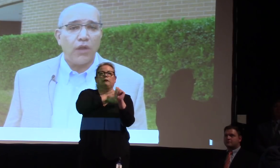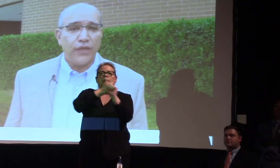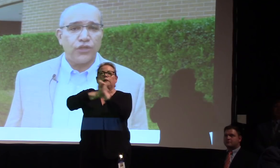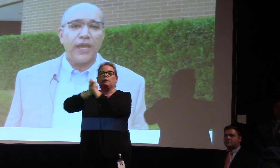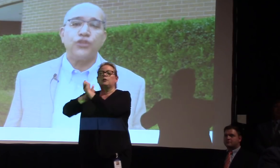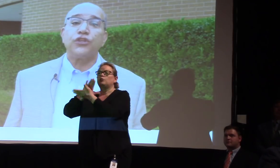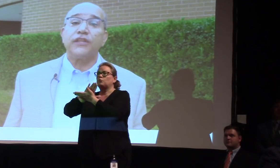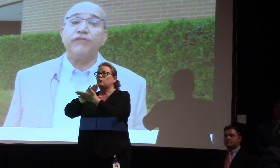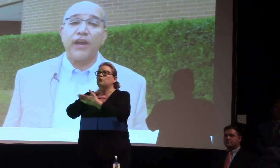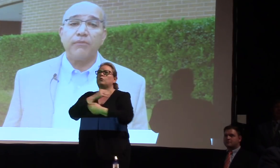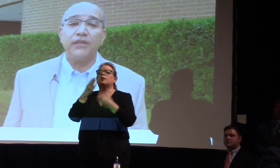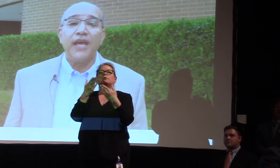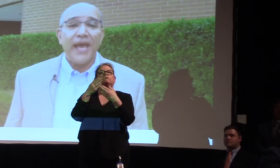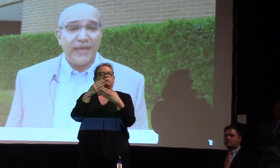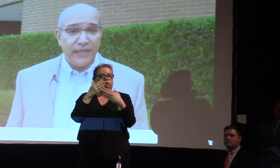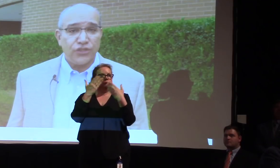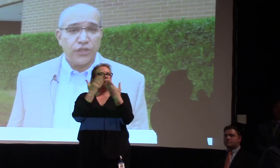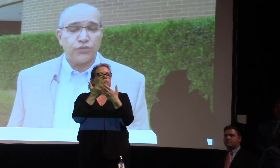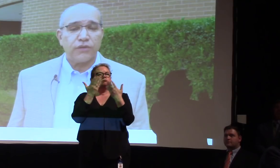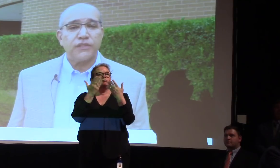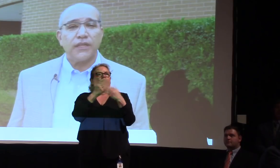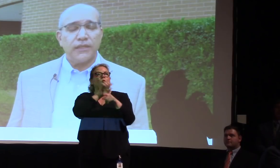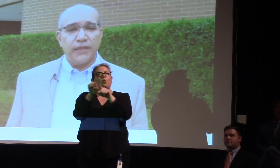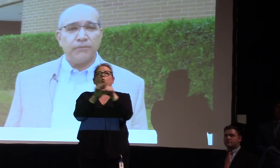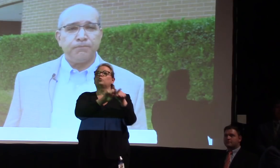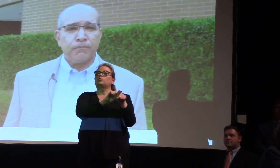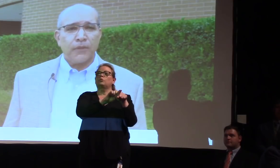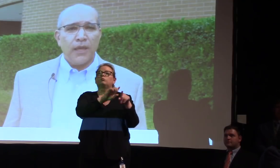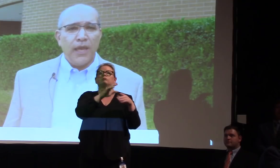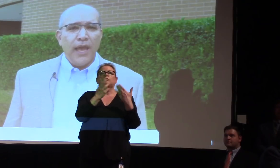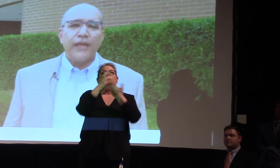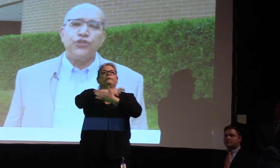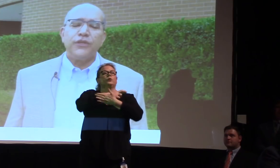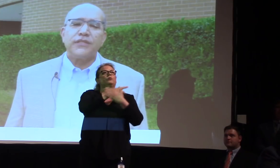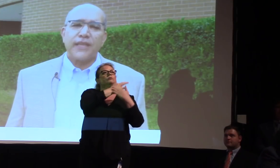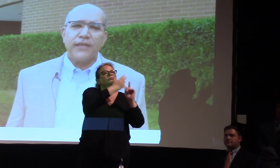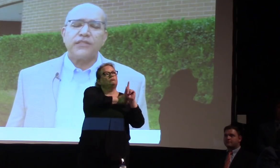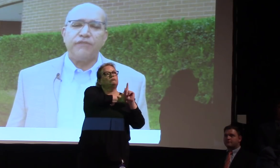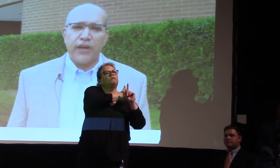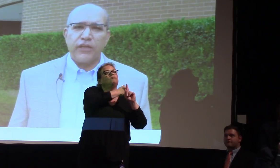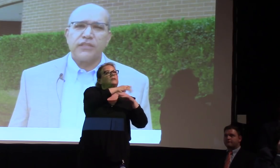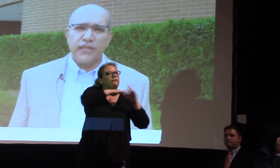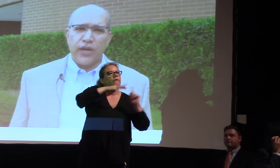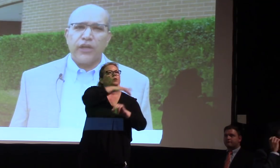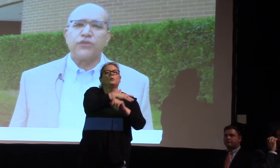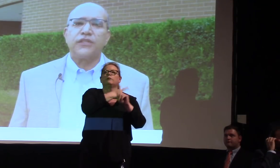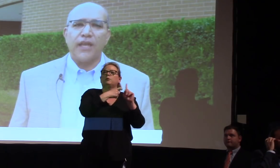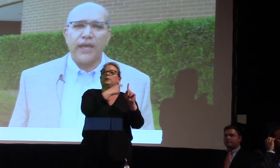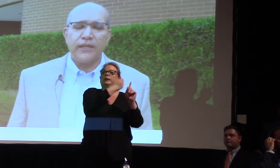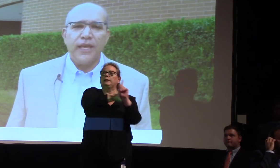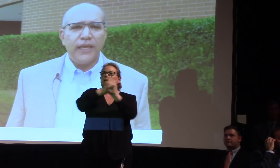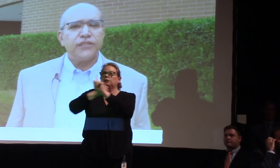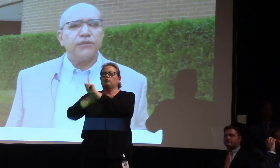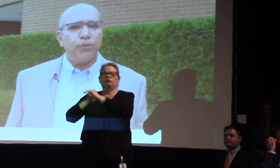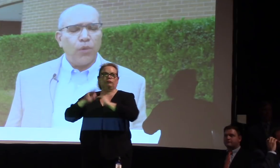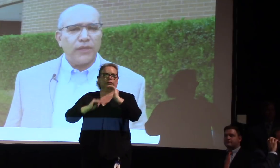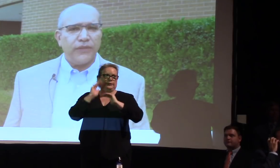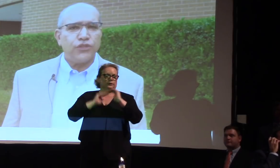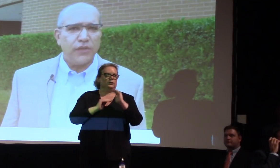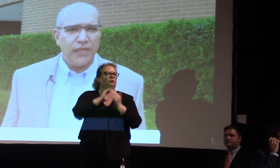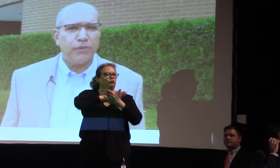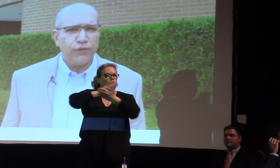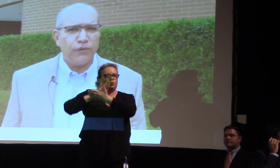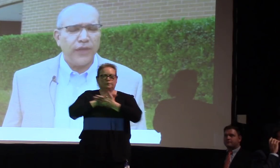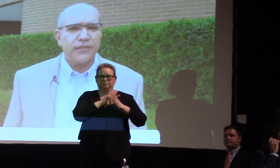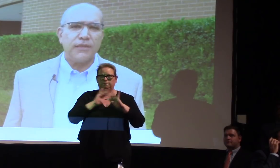overall educational environment at each district facility. As you discuss the various scenarios tonight, it's important